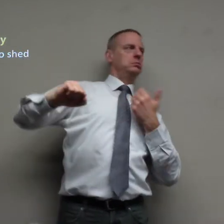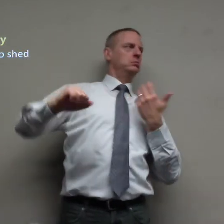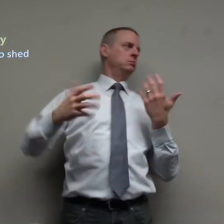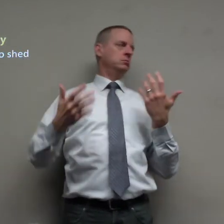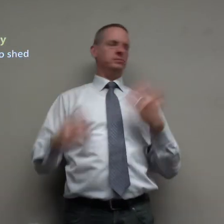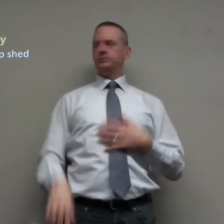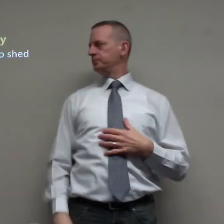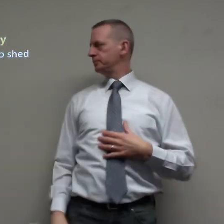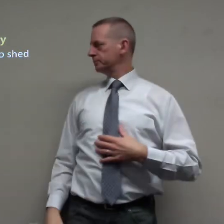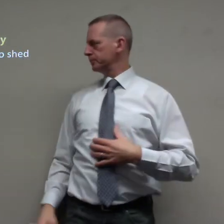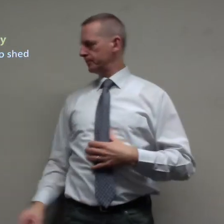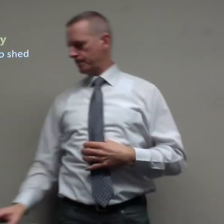we have to protect ourselves from it